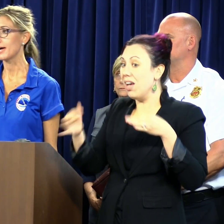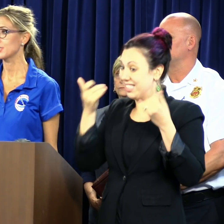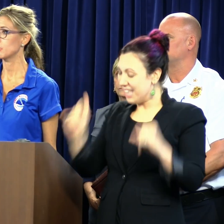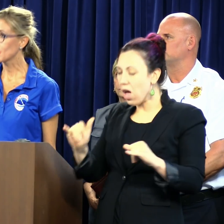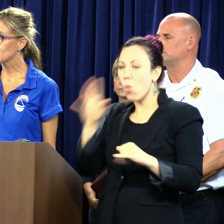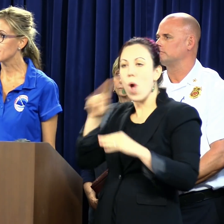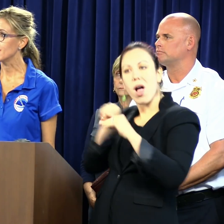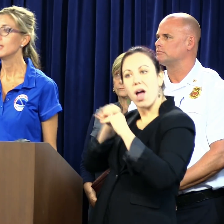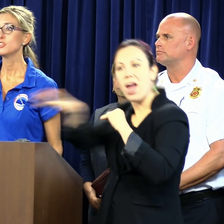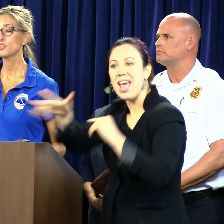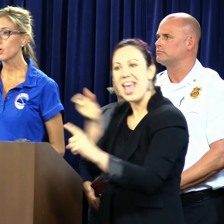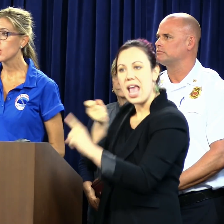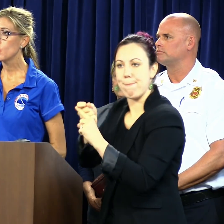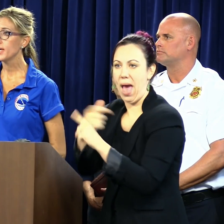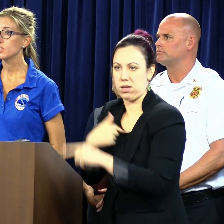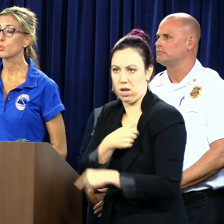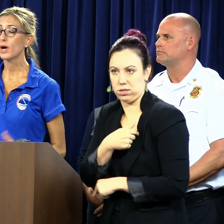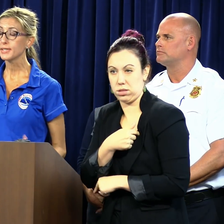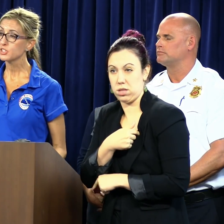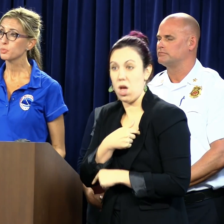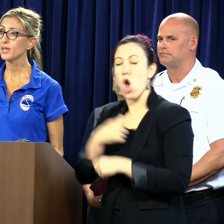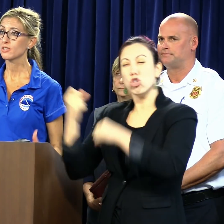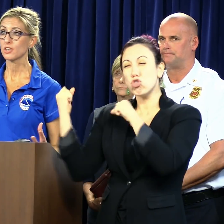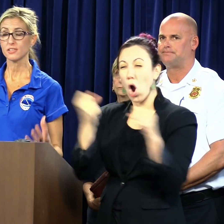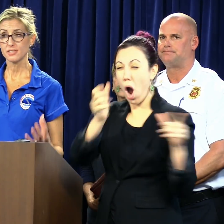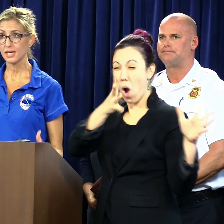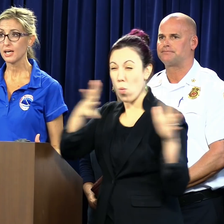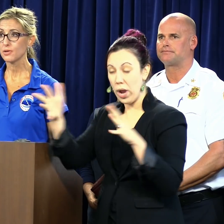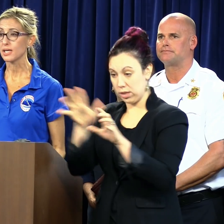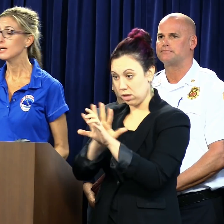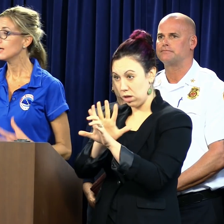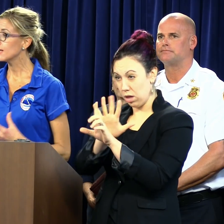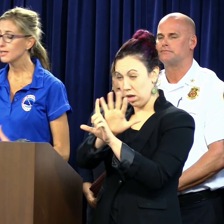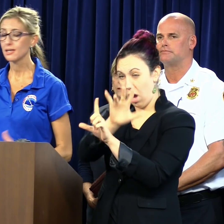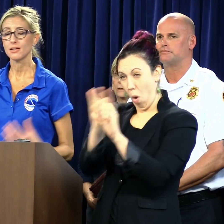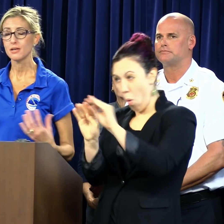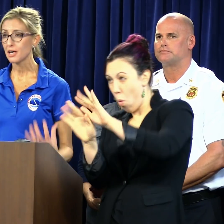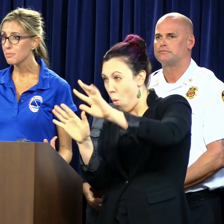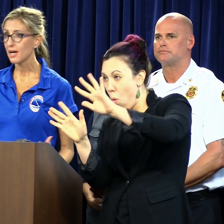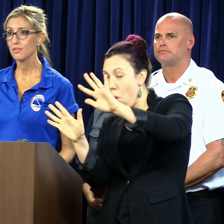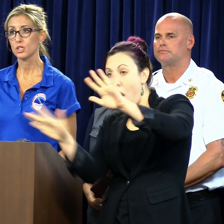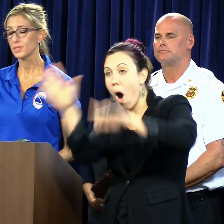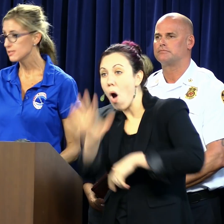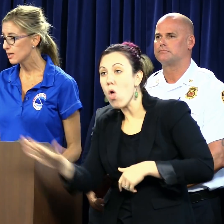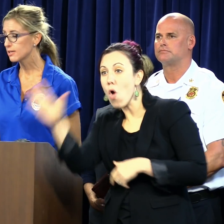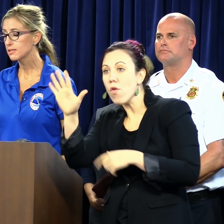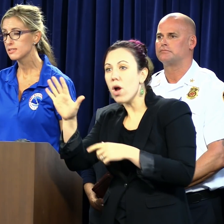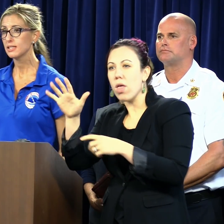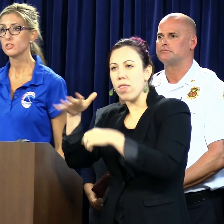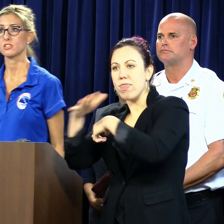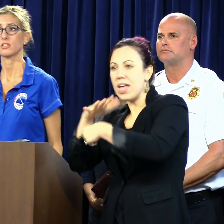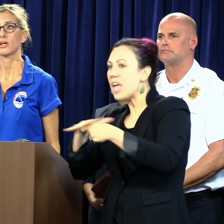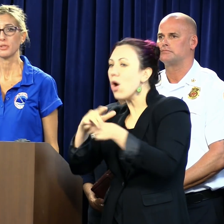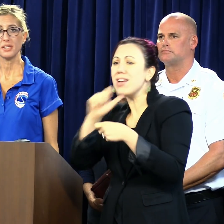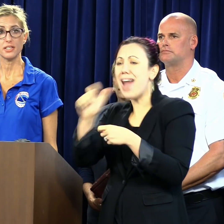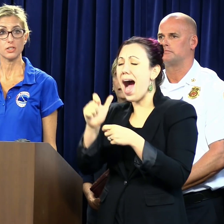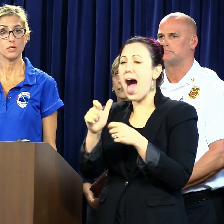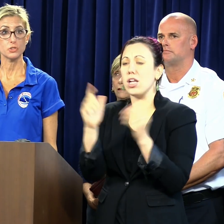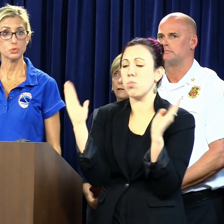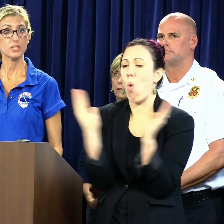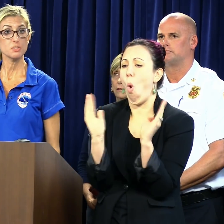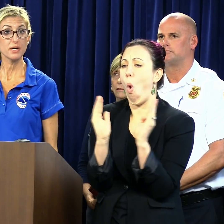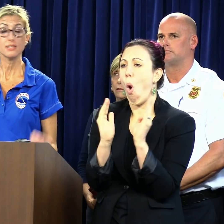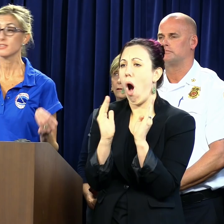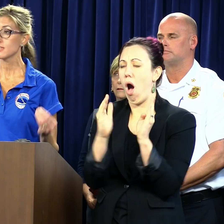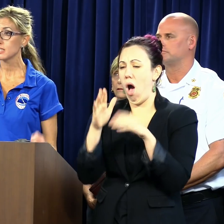impacts from IRMA. Strong winds widespread across the county. Again, not Matthew. It's not going to stay just along the immediate